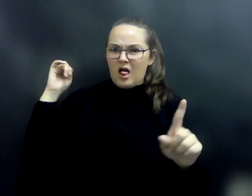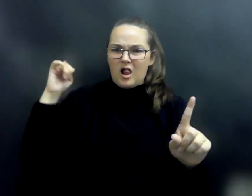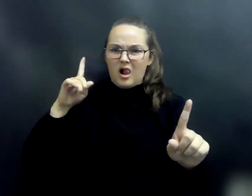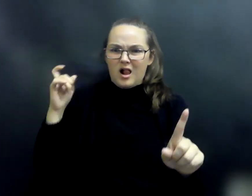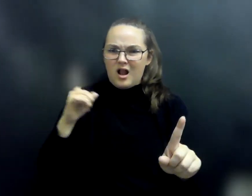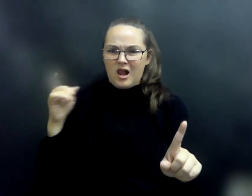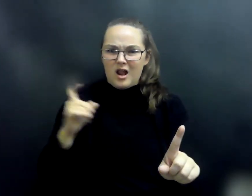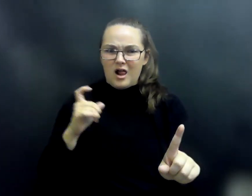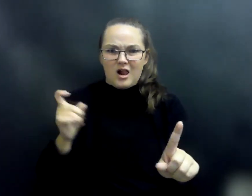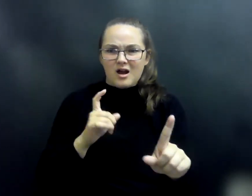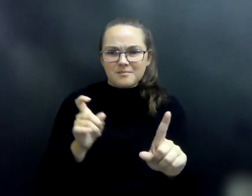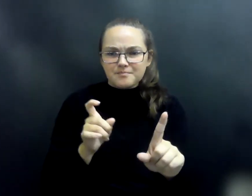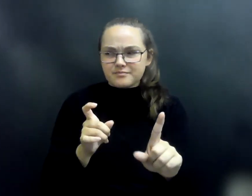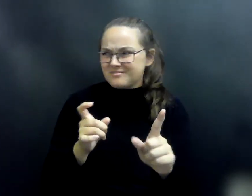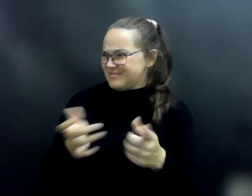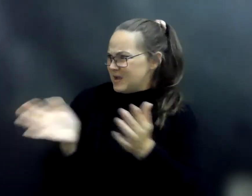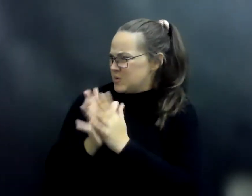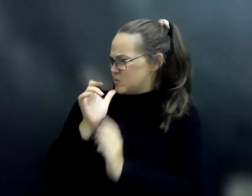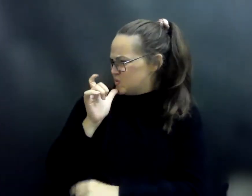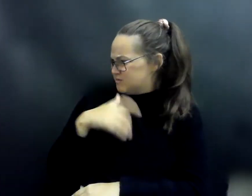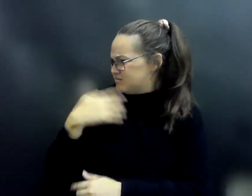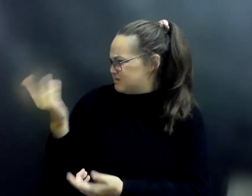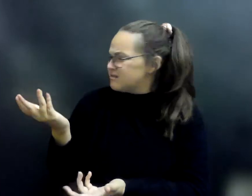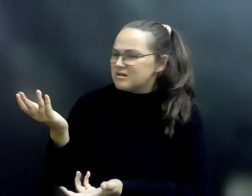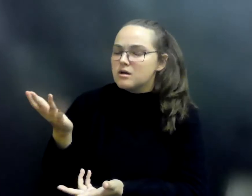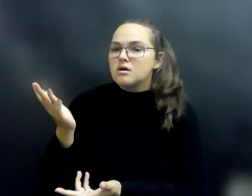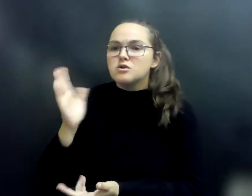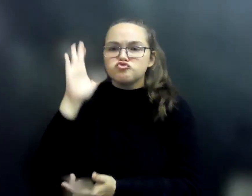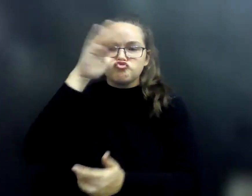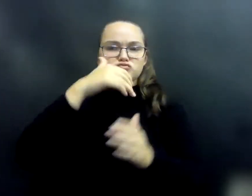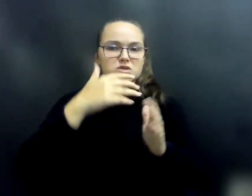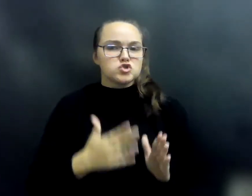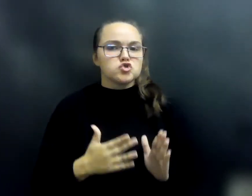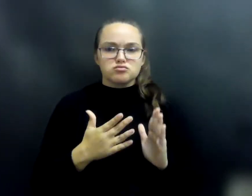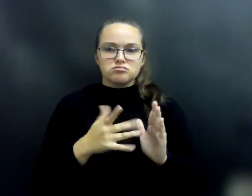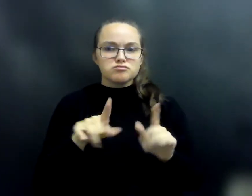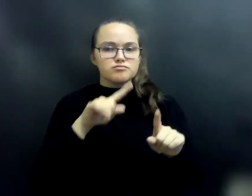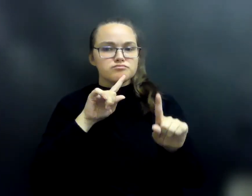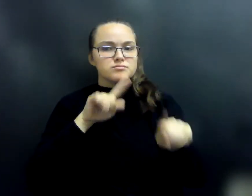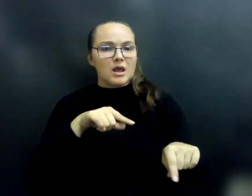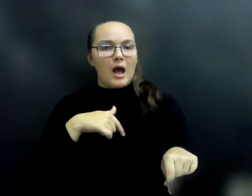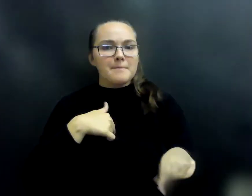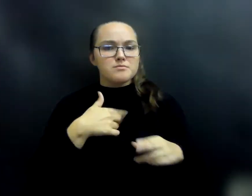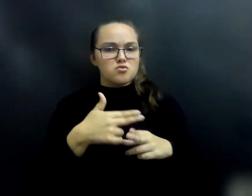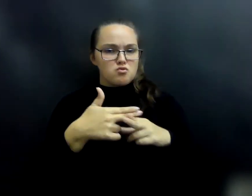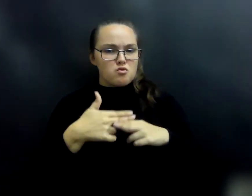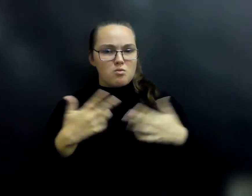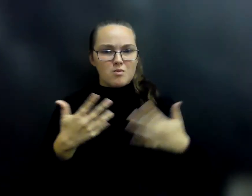When he asked the man who he was, the stranger replied, I am called tall and I can stretch myself